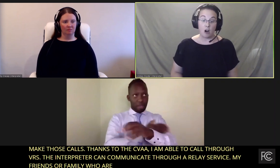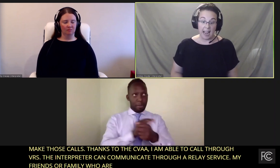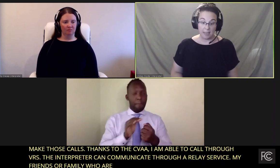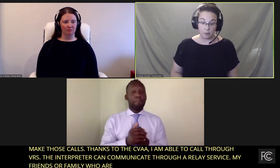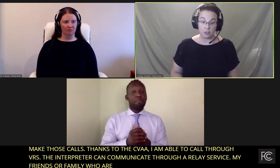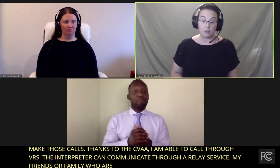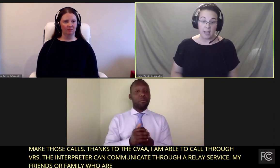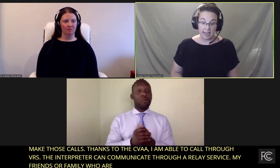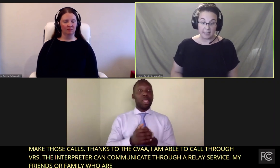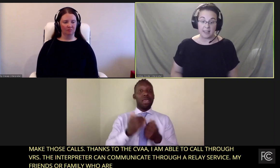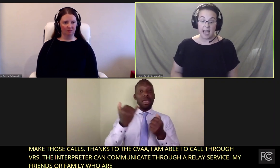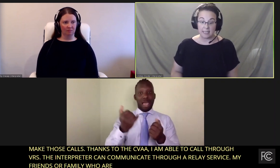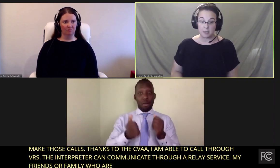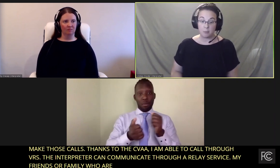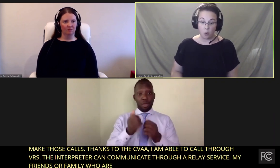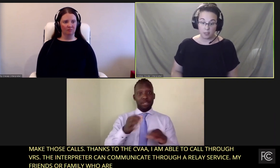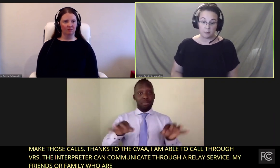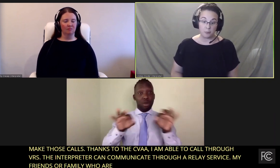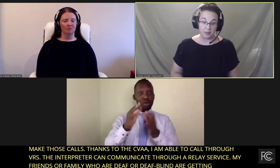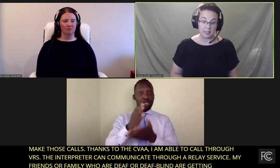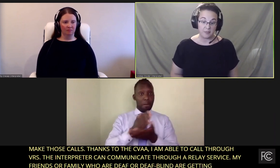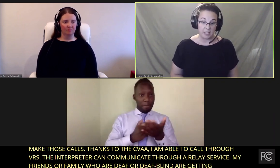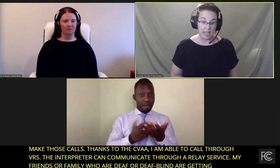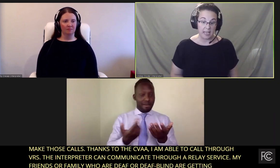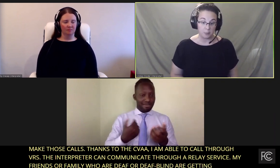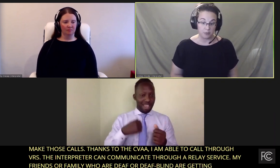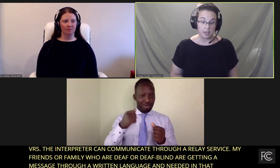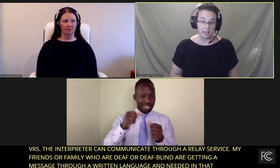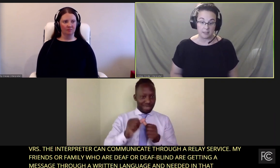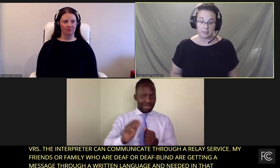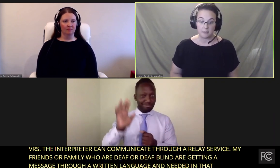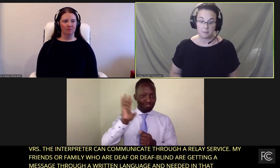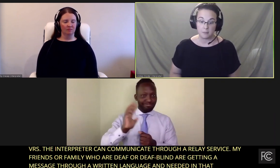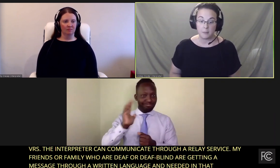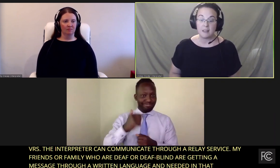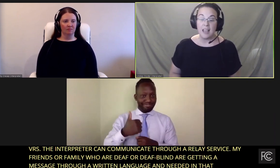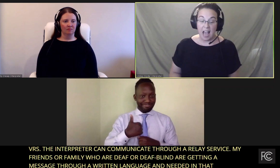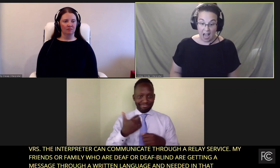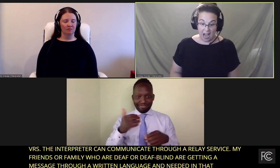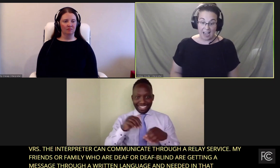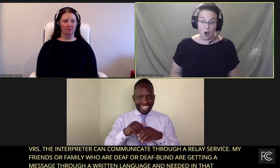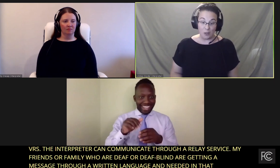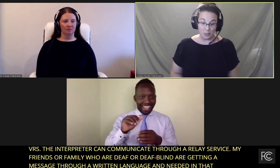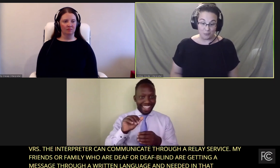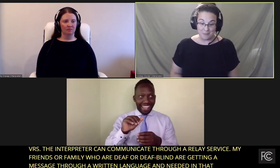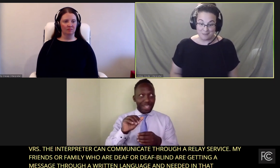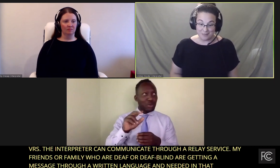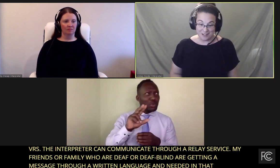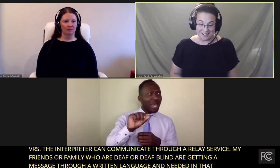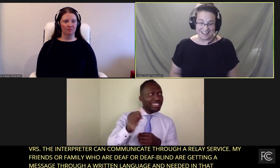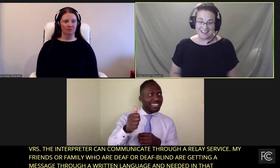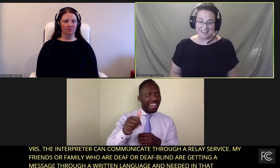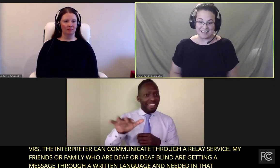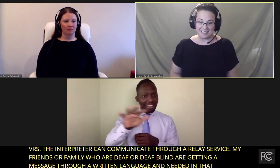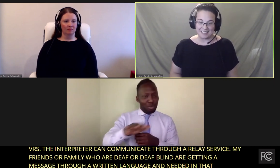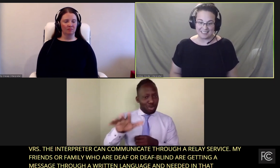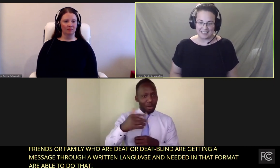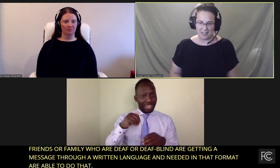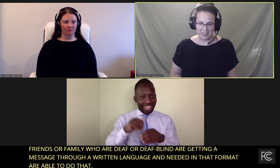they are able to do that. And that is an important improvement the CVAA has provided. I also remember,